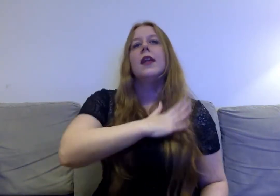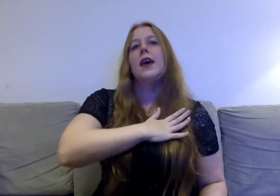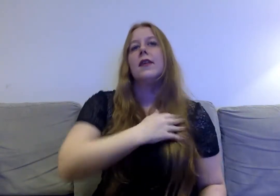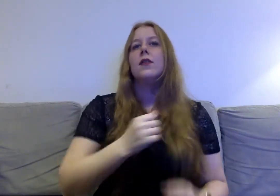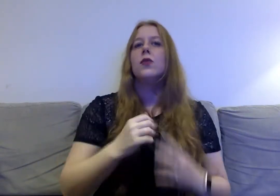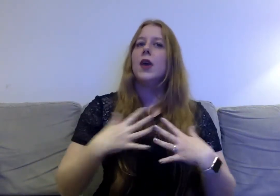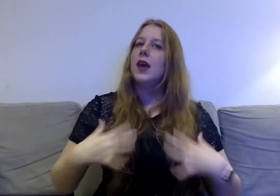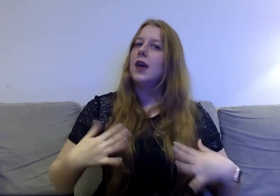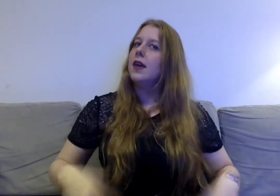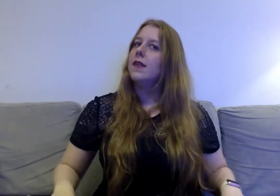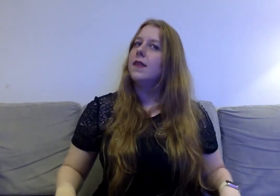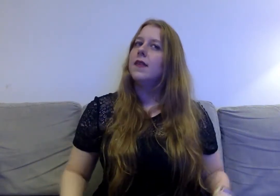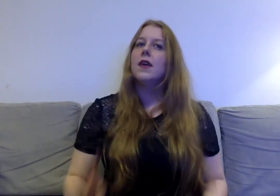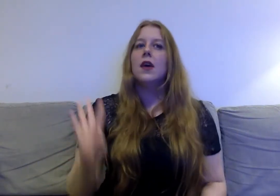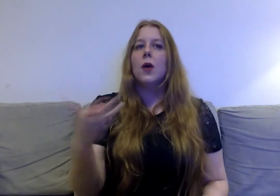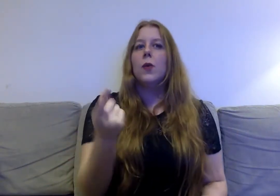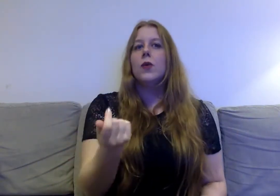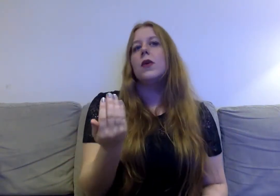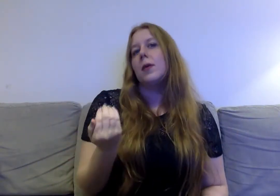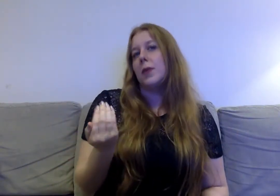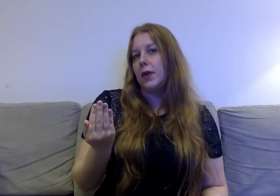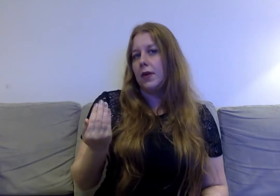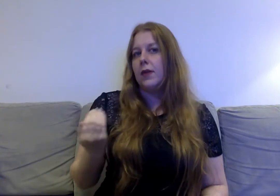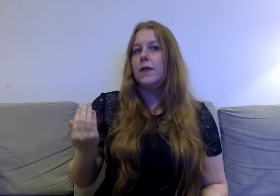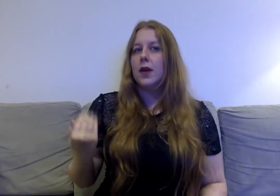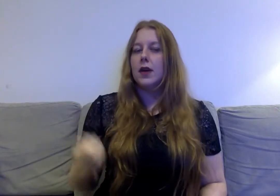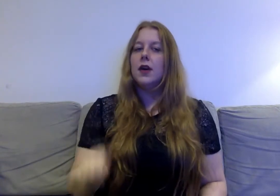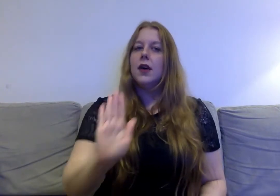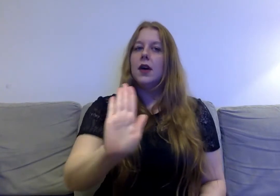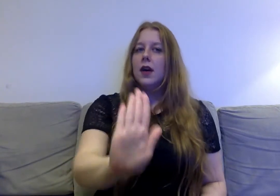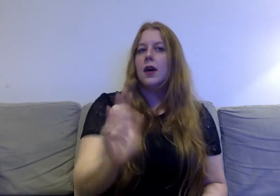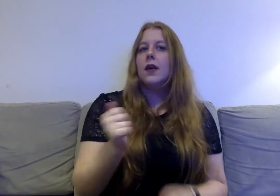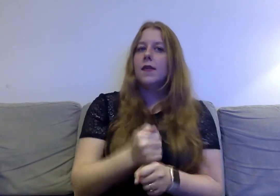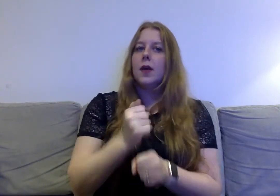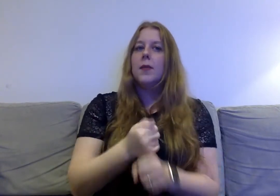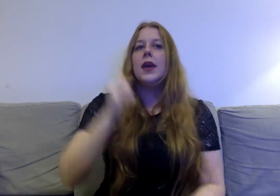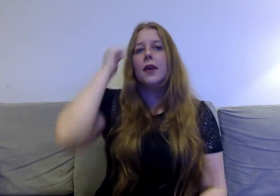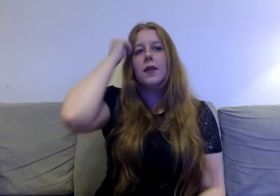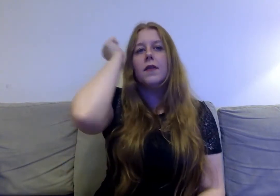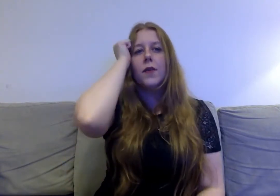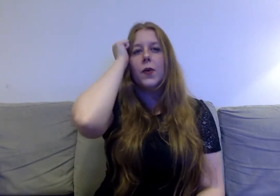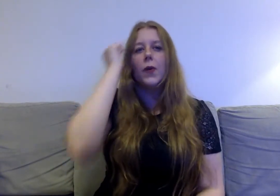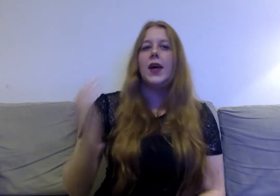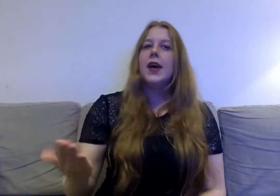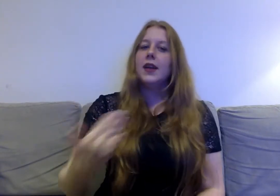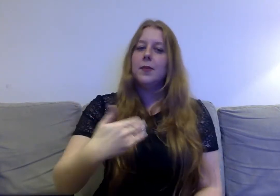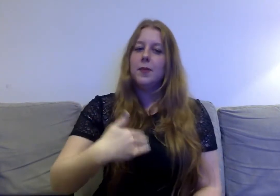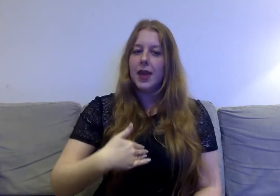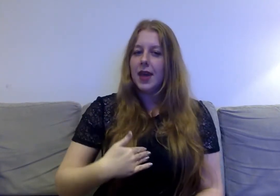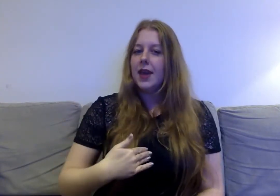like to dress I want you to come on over and stop making a fool out of me